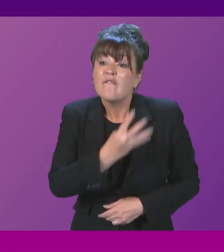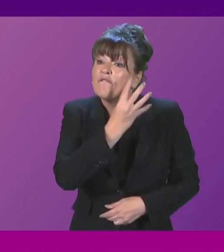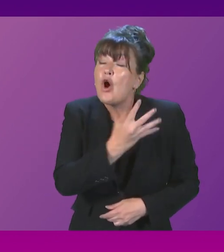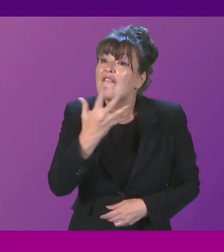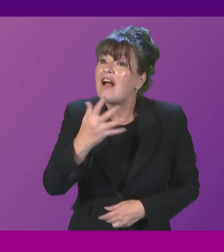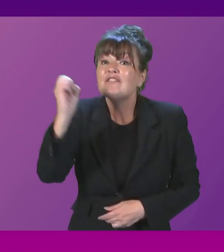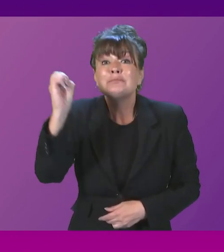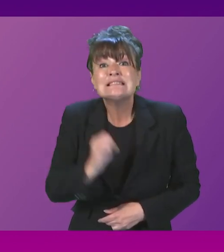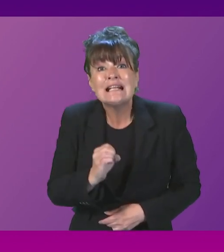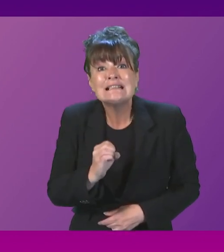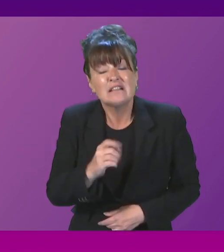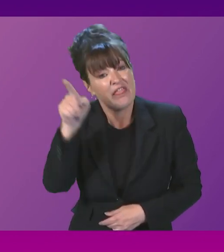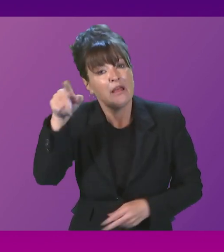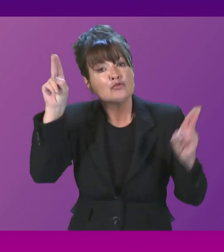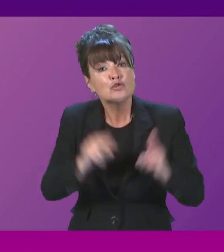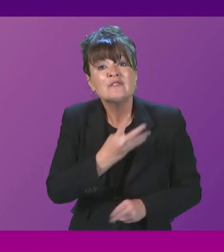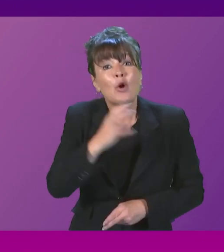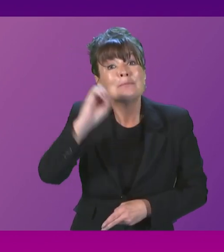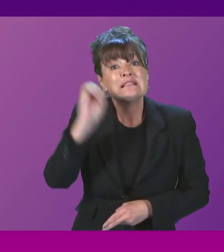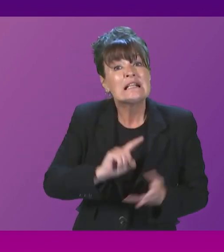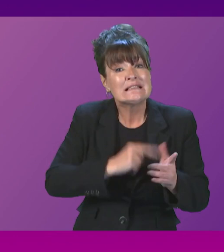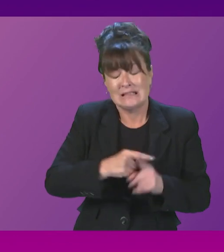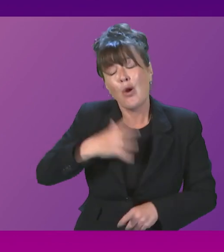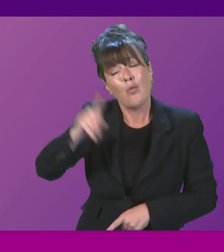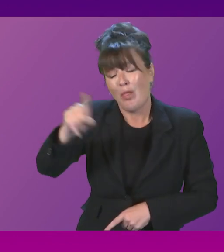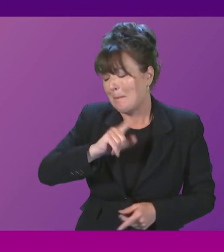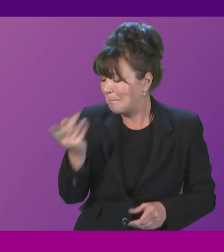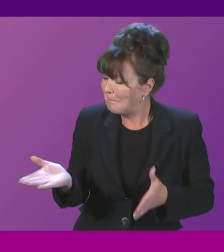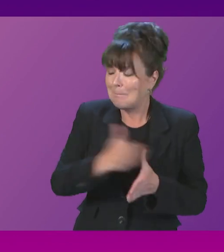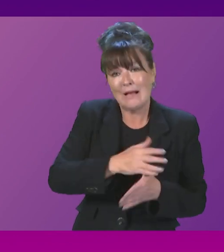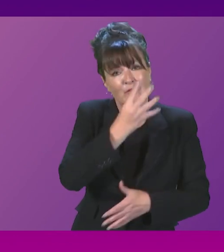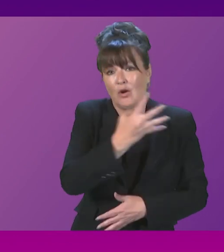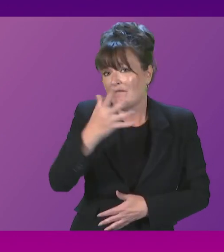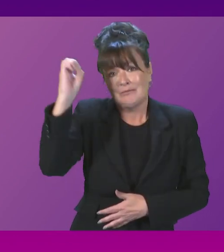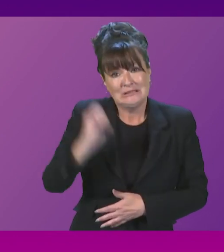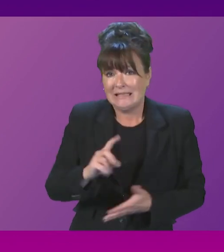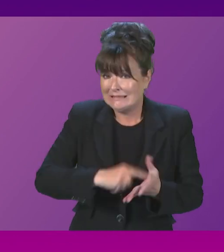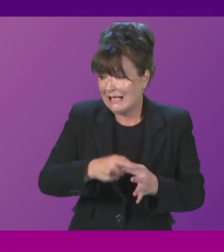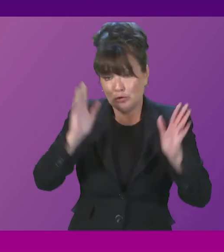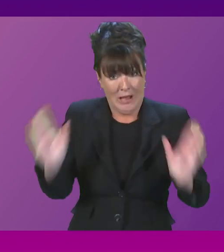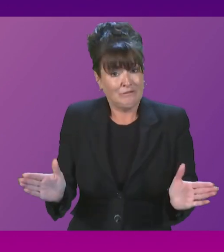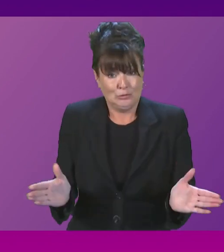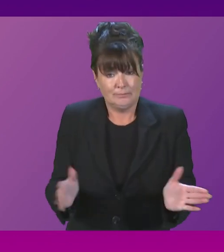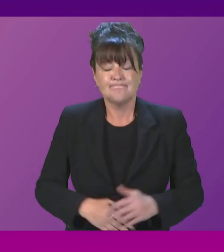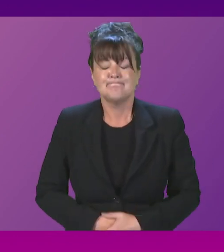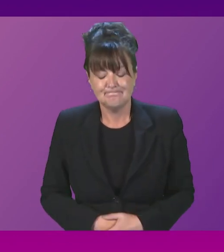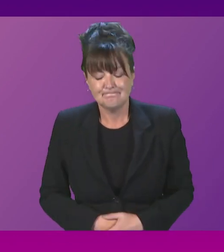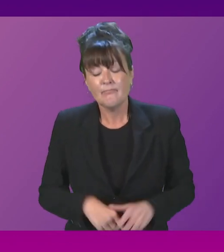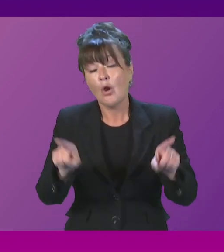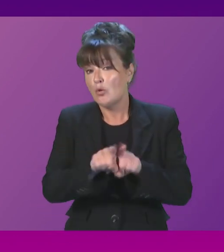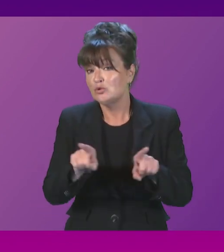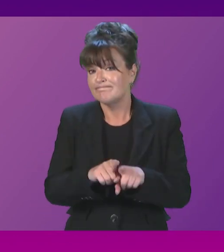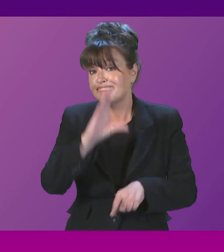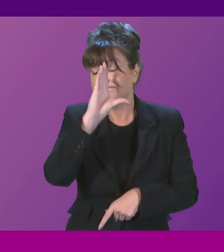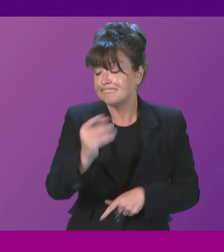common sense returning to their approach to economic policy. Finally, Presiding Officer, I was, as many, many people were yesterday,